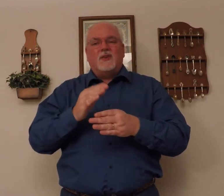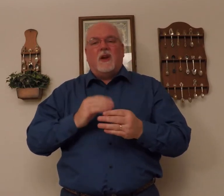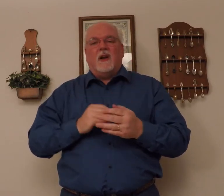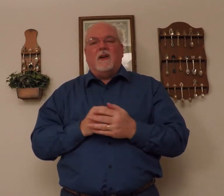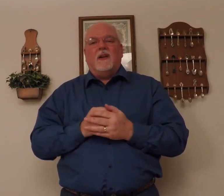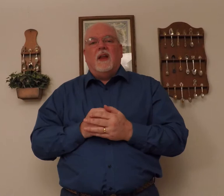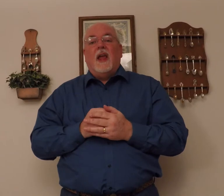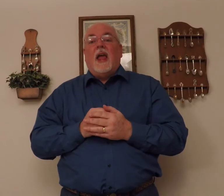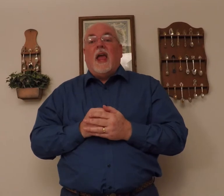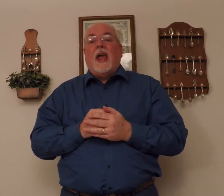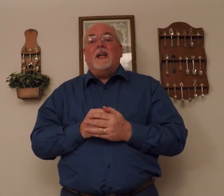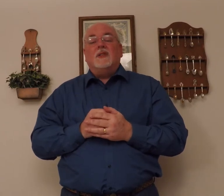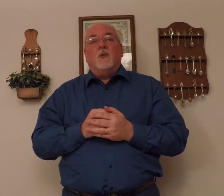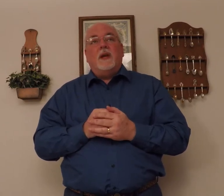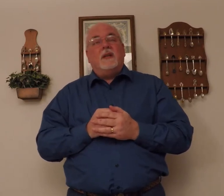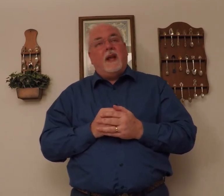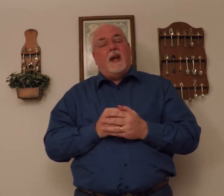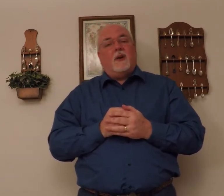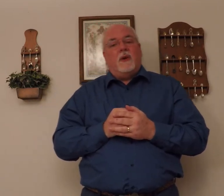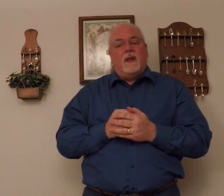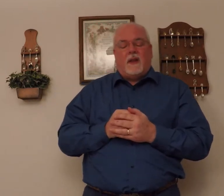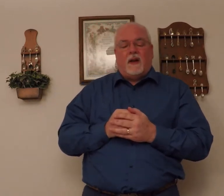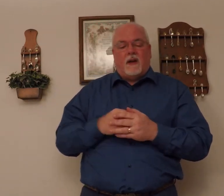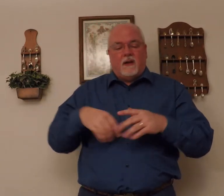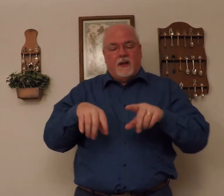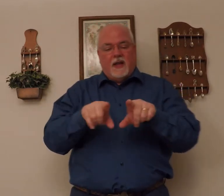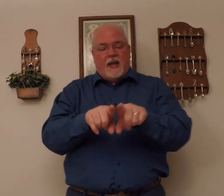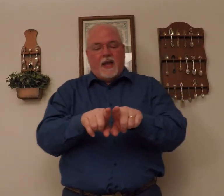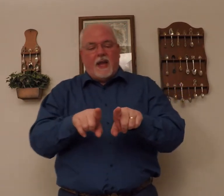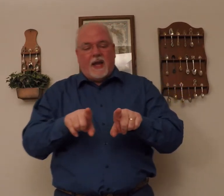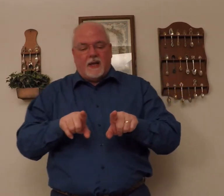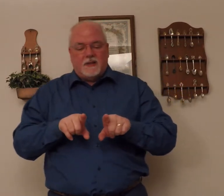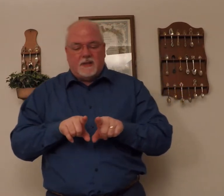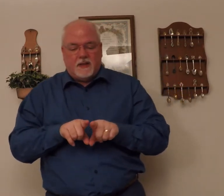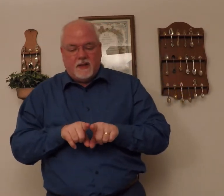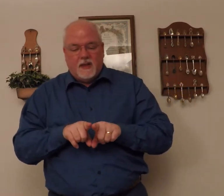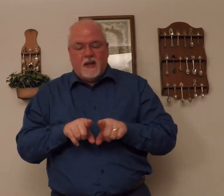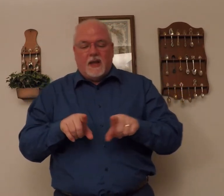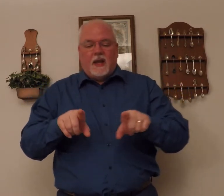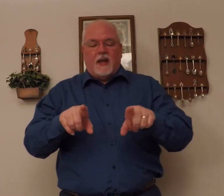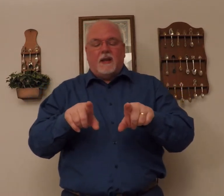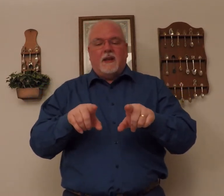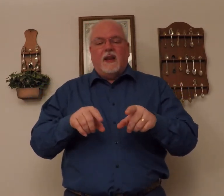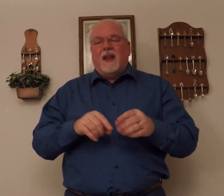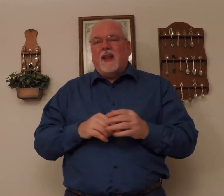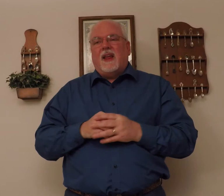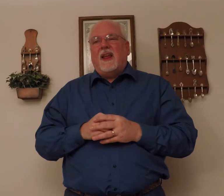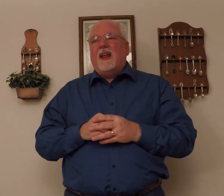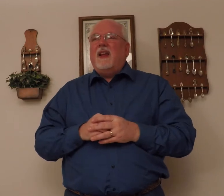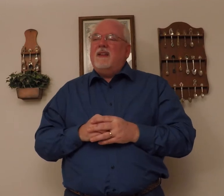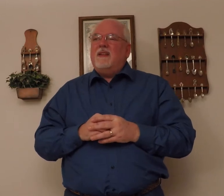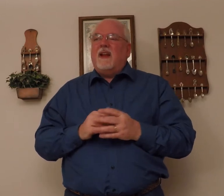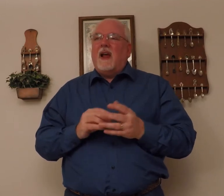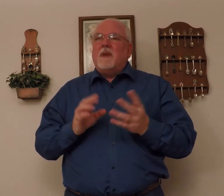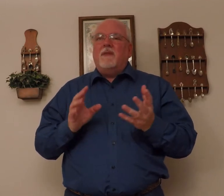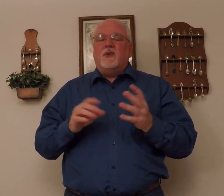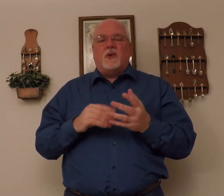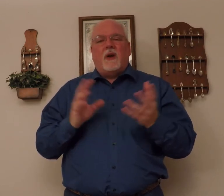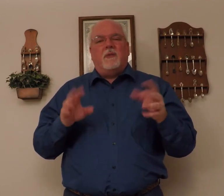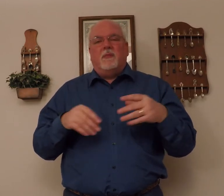Share. As we tarry there, as, and I'm not even sure I would